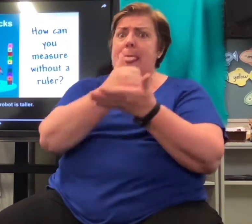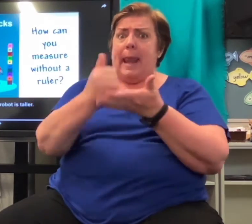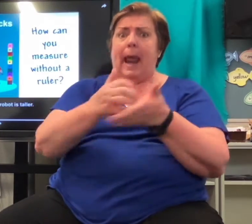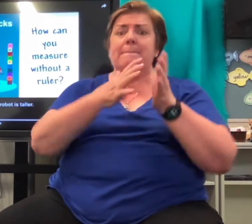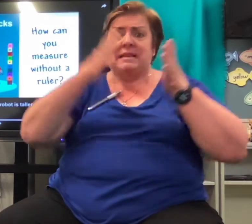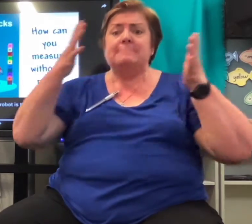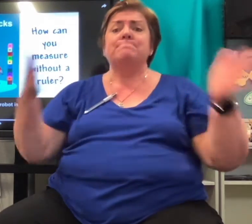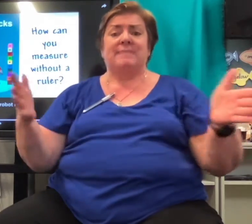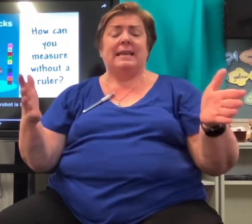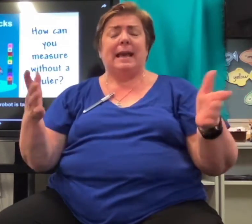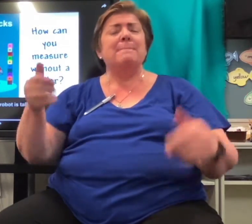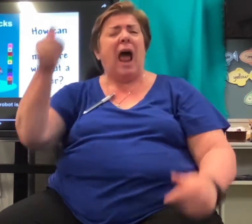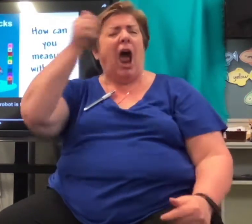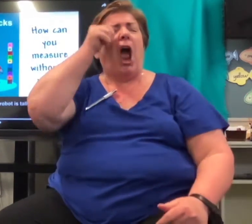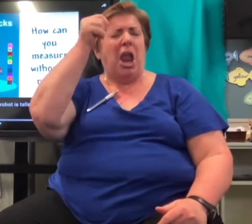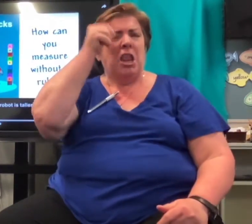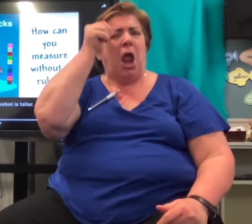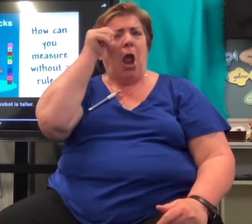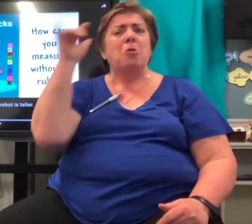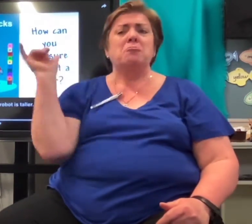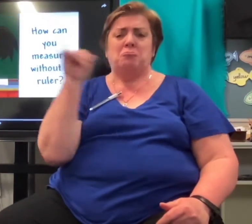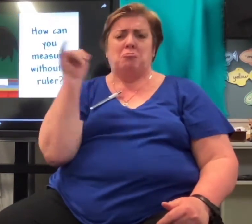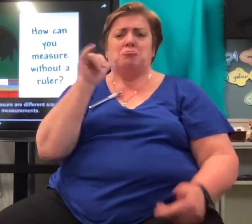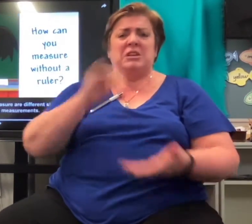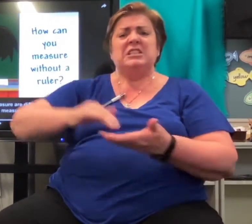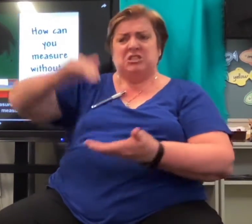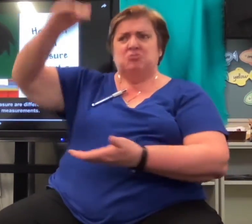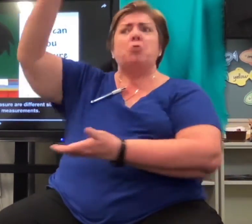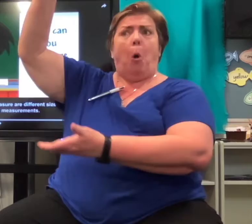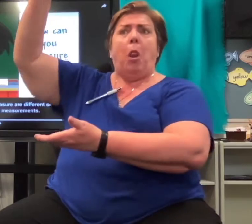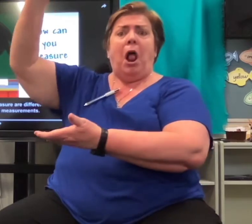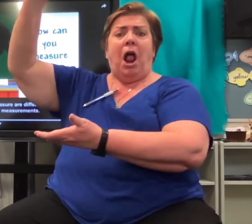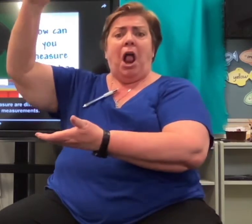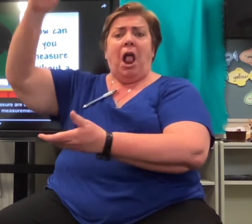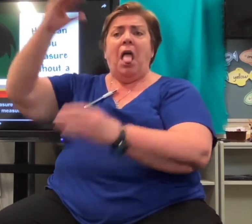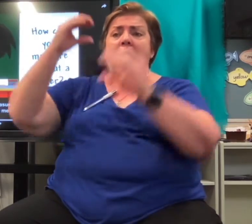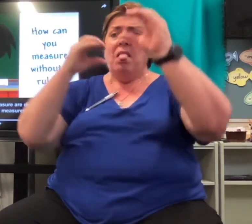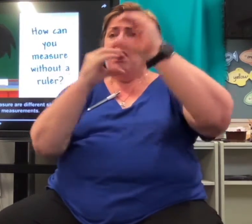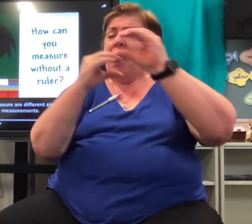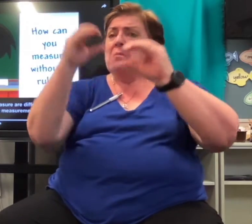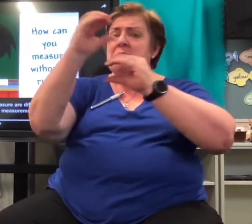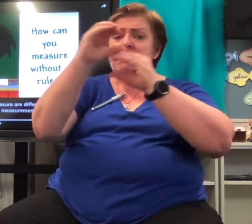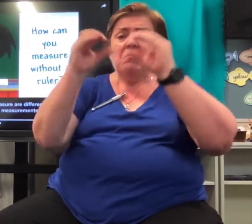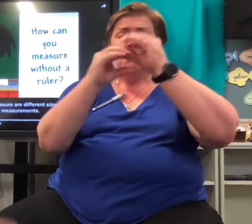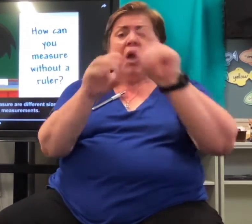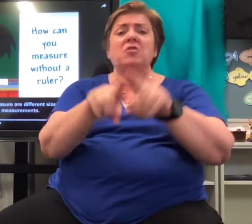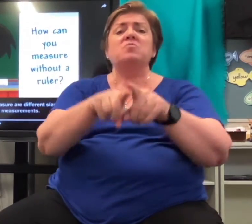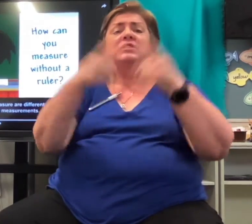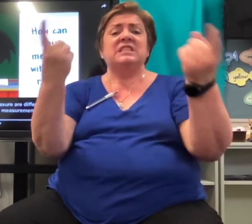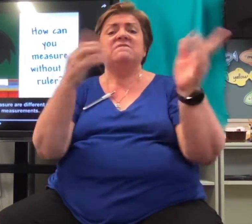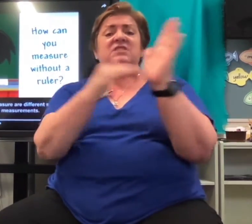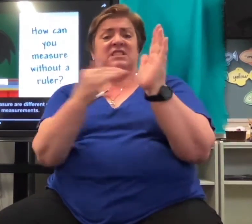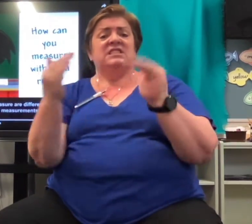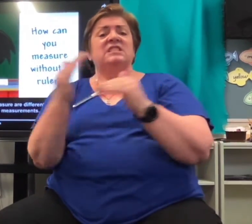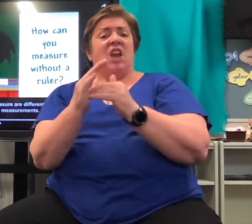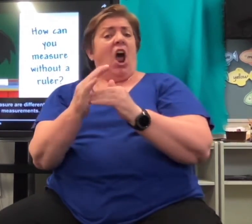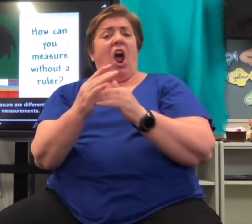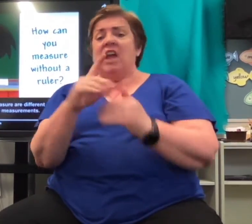green robot is taller. Since the blocks we use to measure are different sizes, it's hard to compare the measurements.